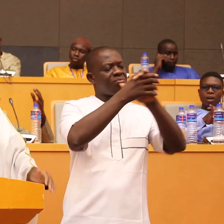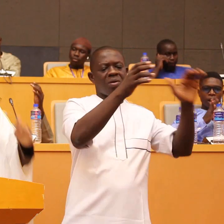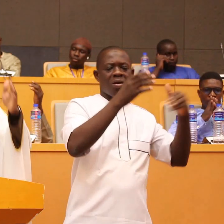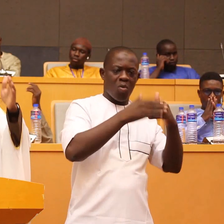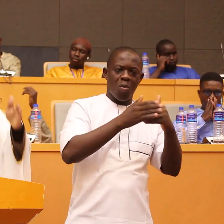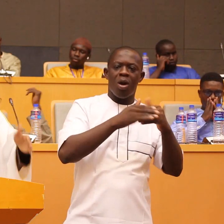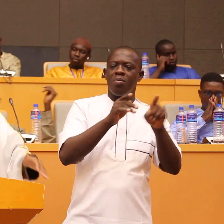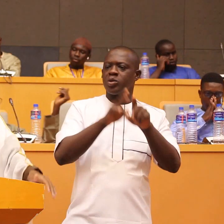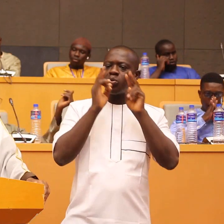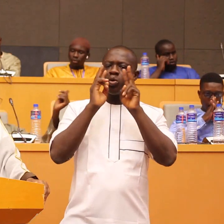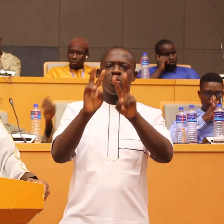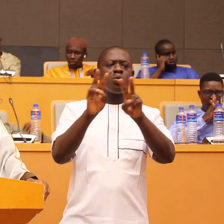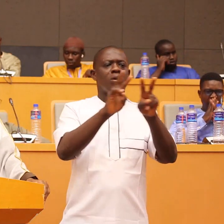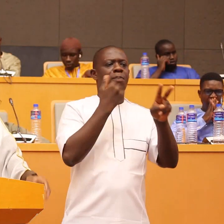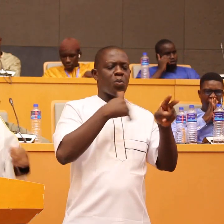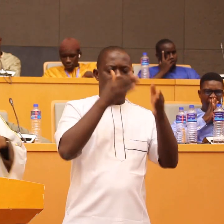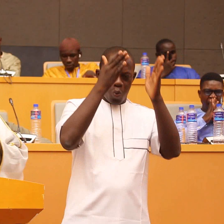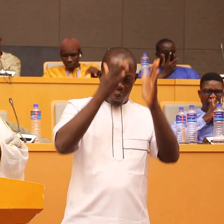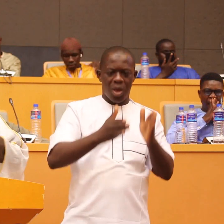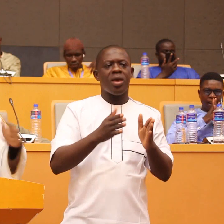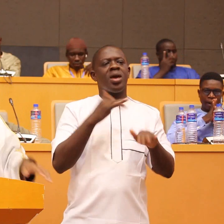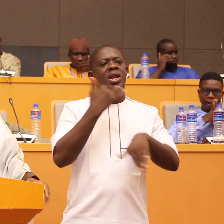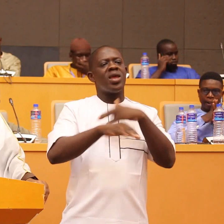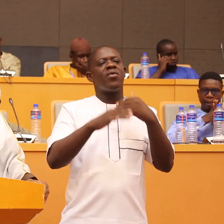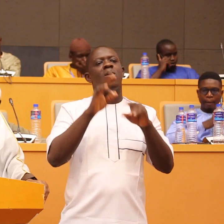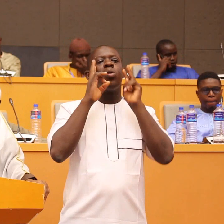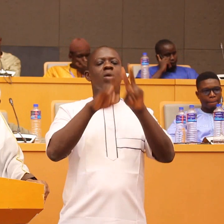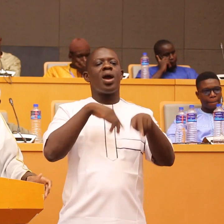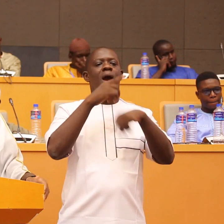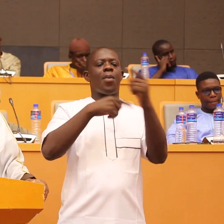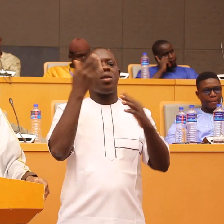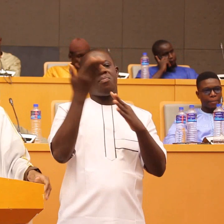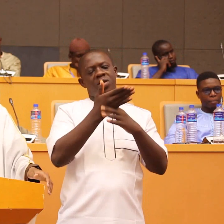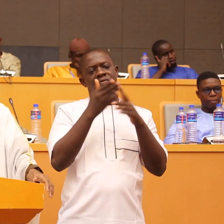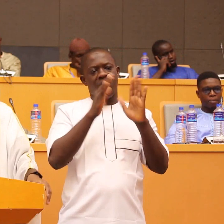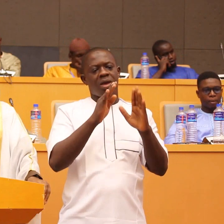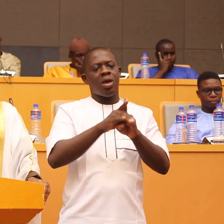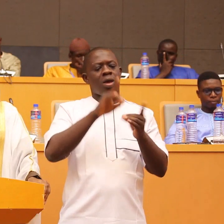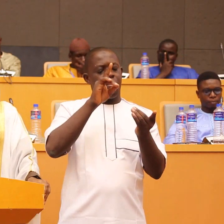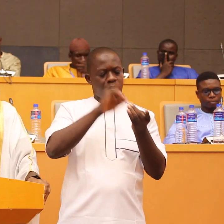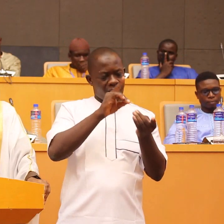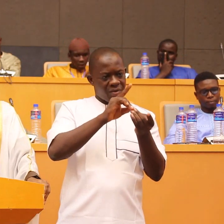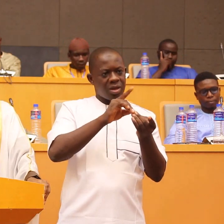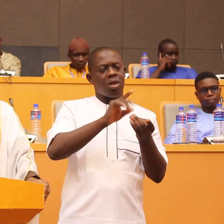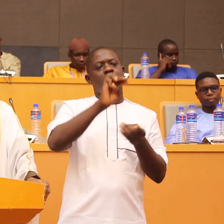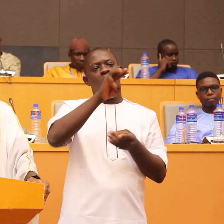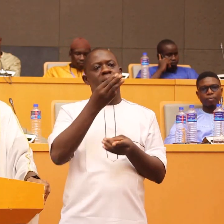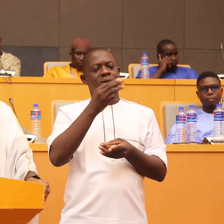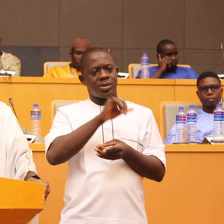we look on their appearance not the akhlaq and the prophet sallallahu alaihi was says